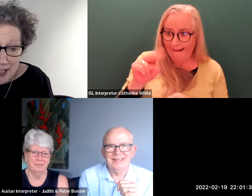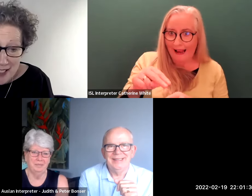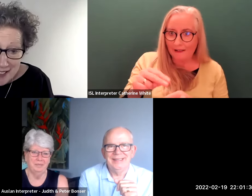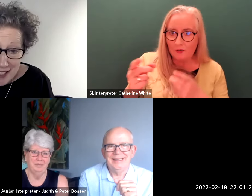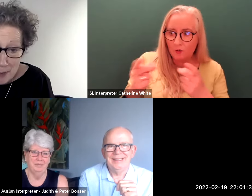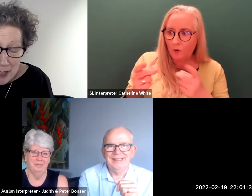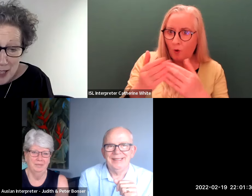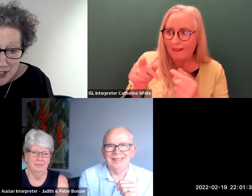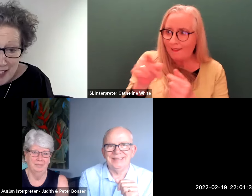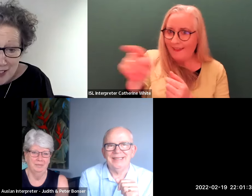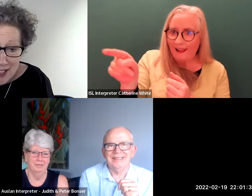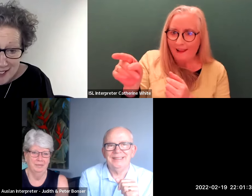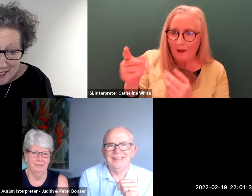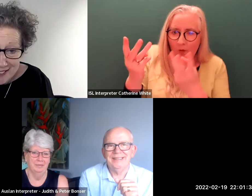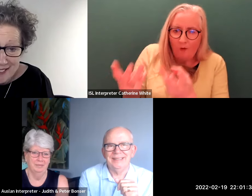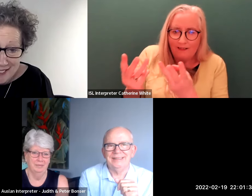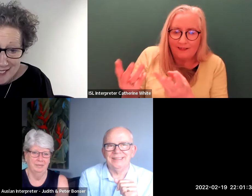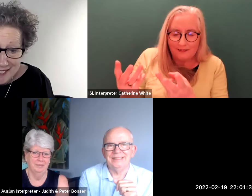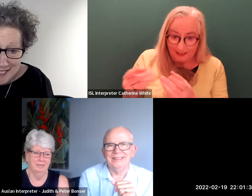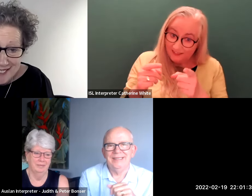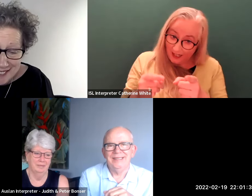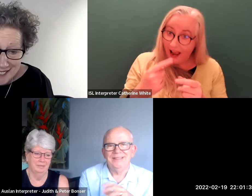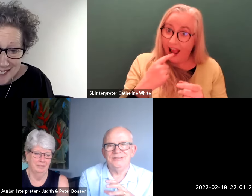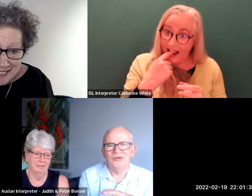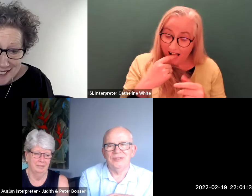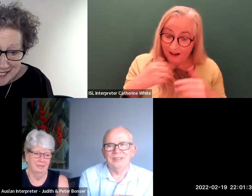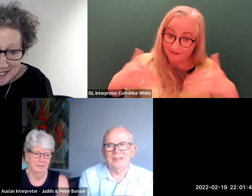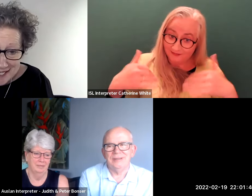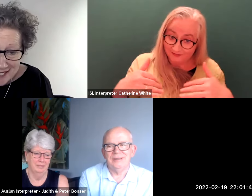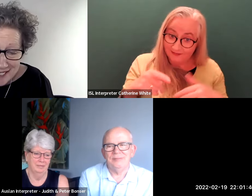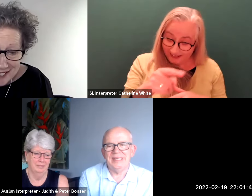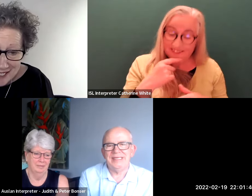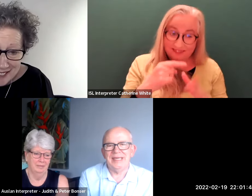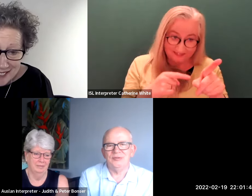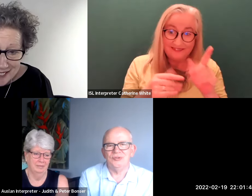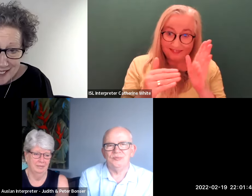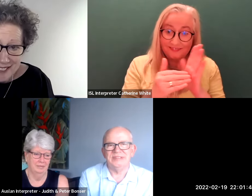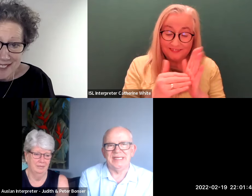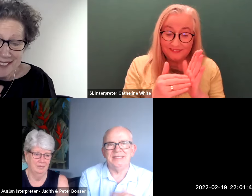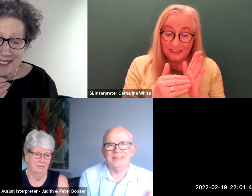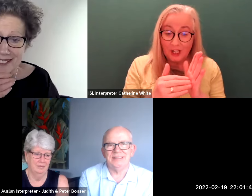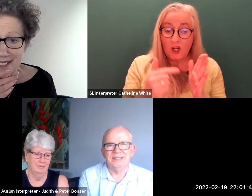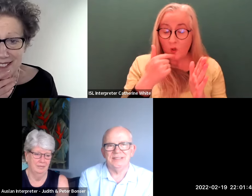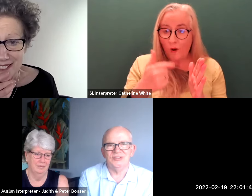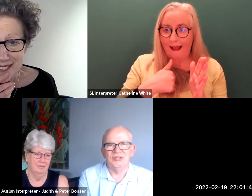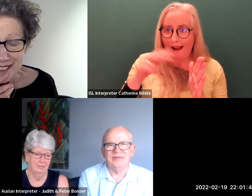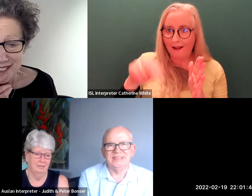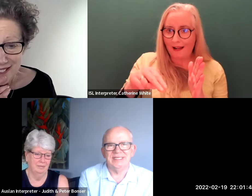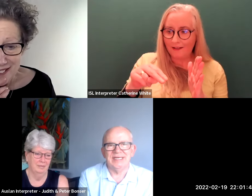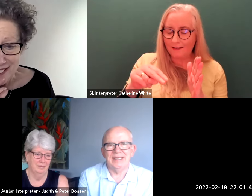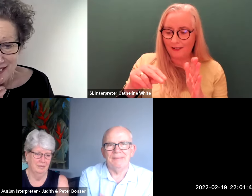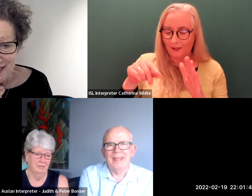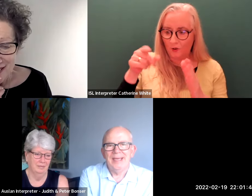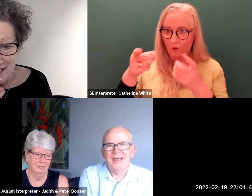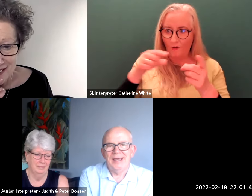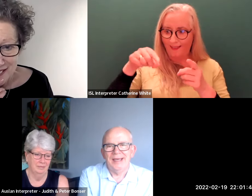is required can be quite challenging exactly so being able to present the service